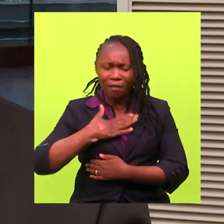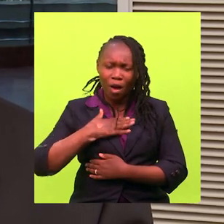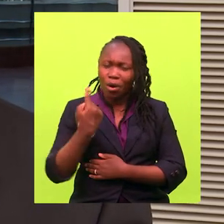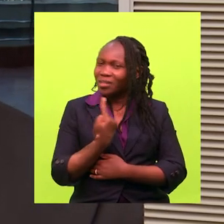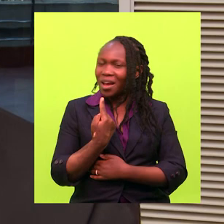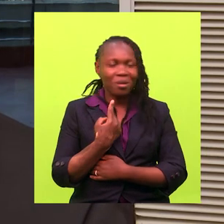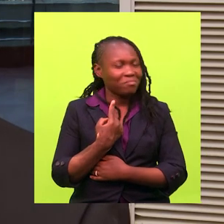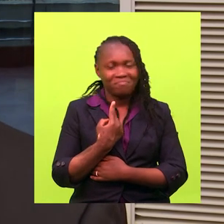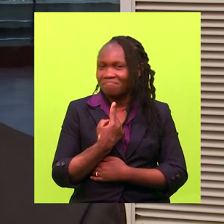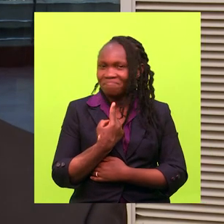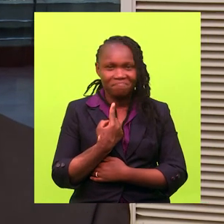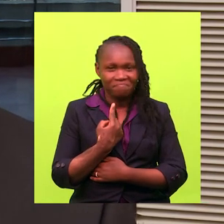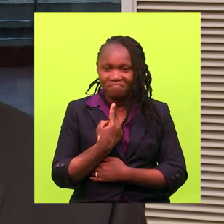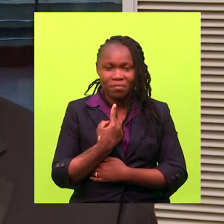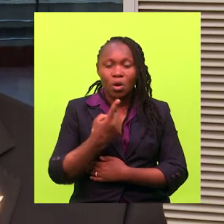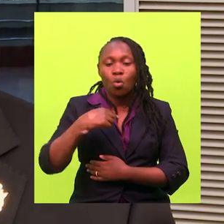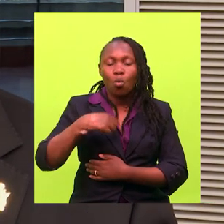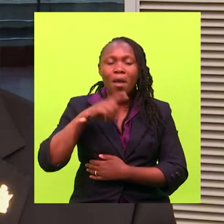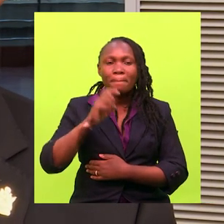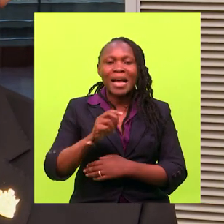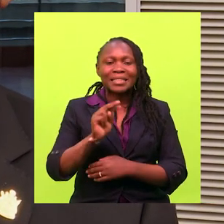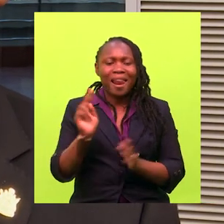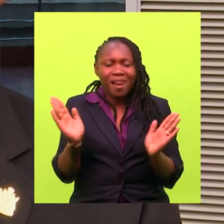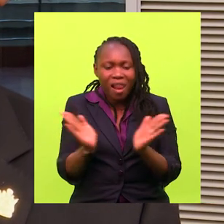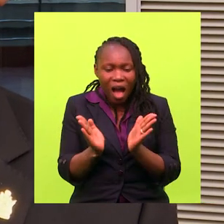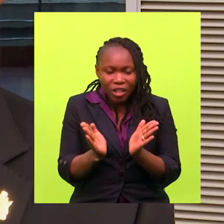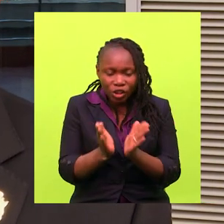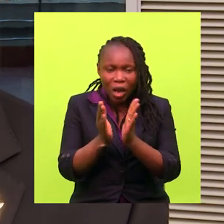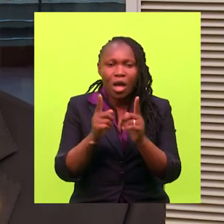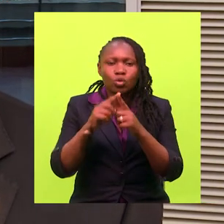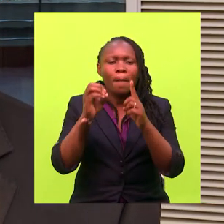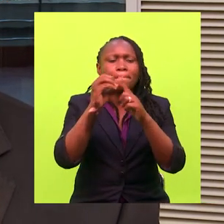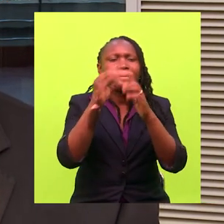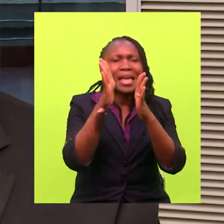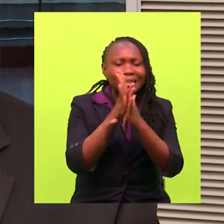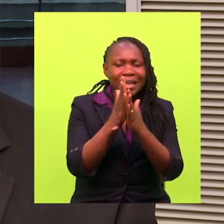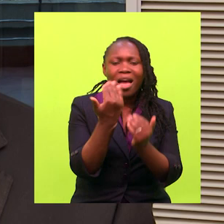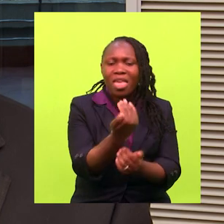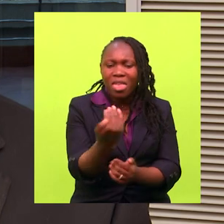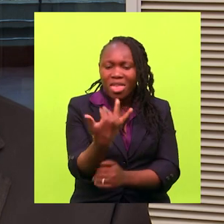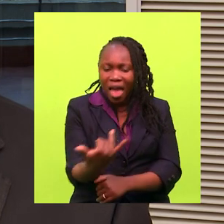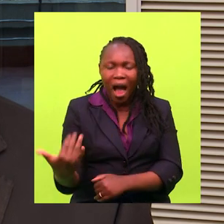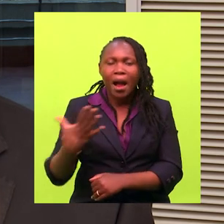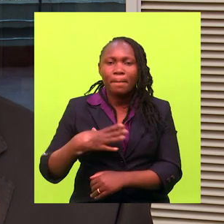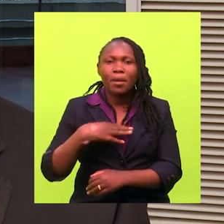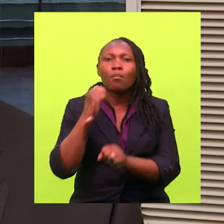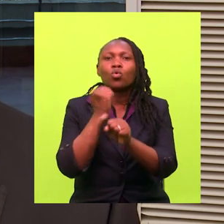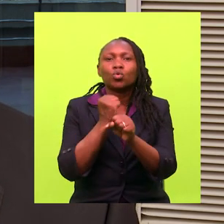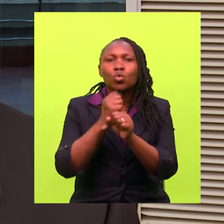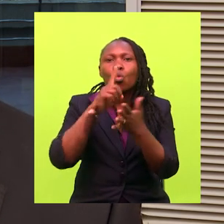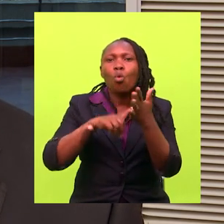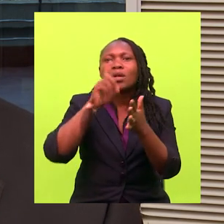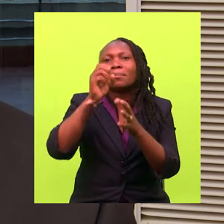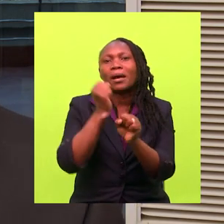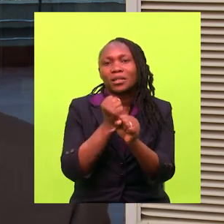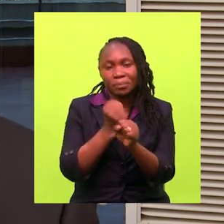ours alone of nurturing and mentoring these young people to be able to do that what they